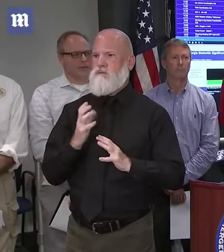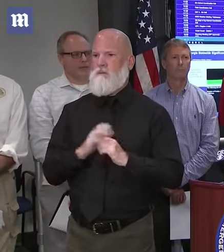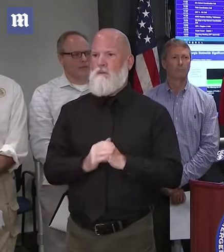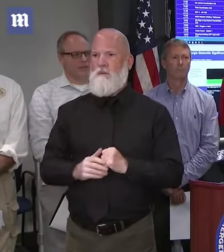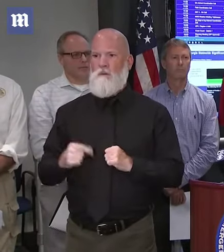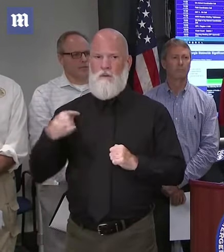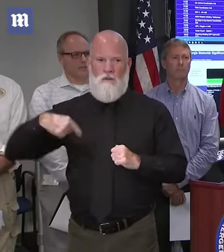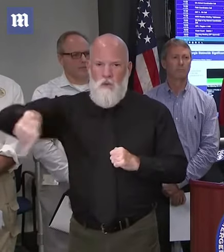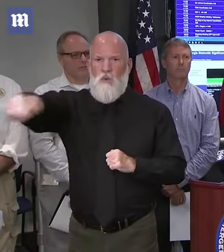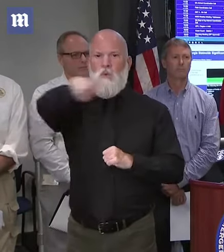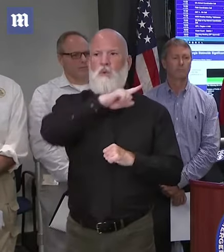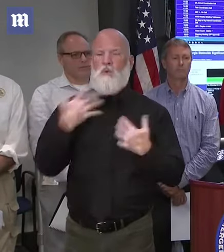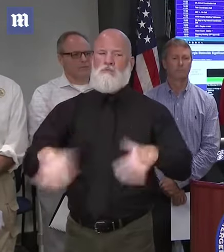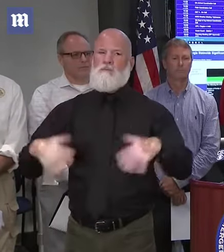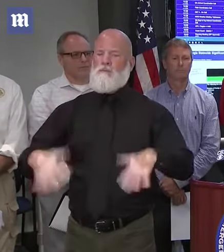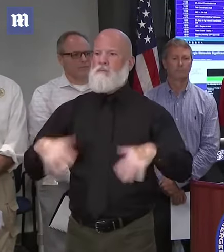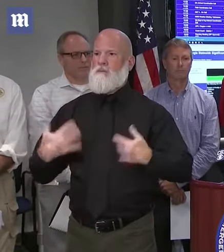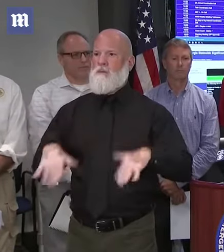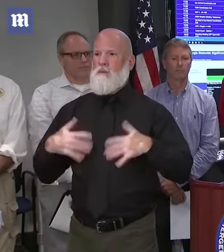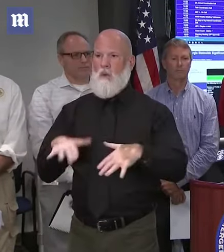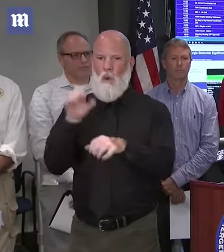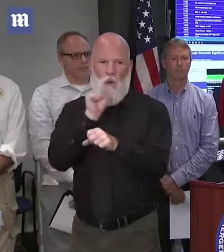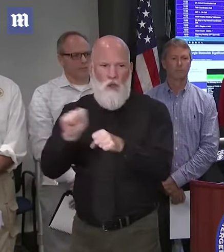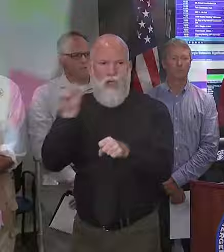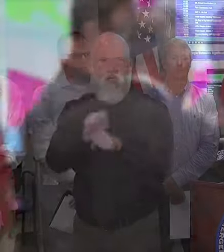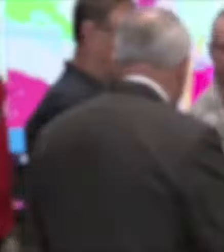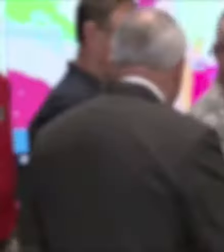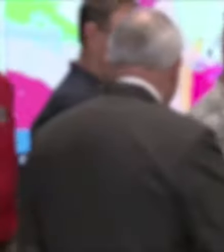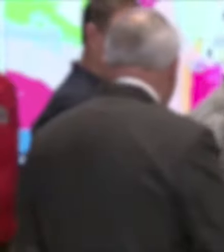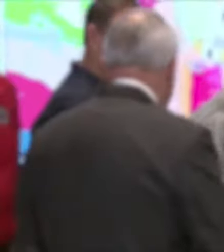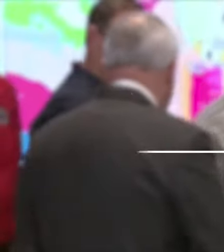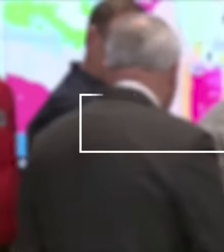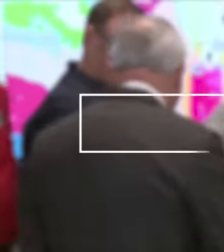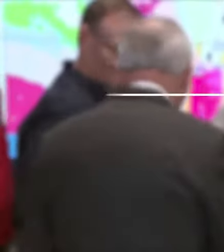going to be an important part of solving this problem successfully. Thank you. Thank you all.